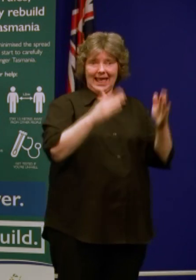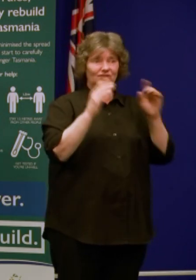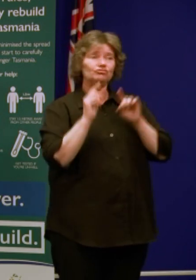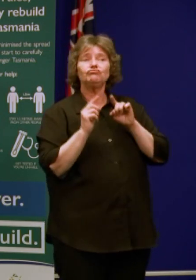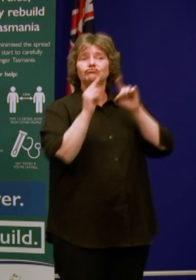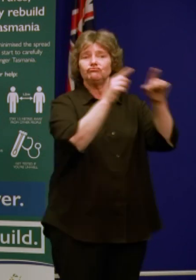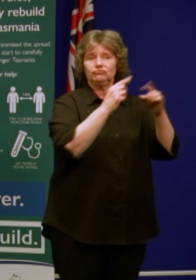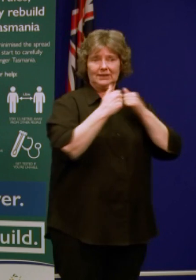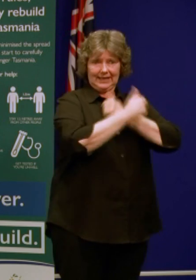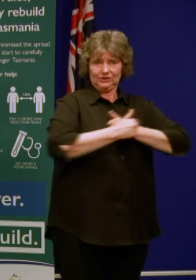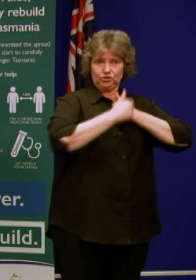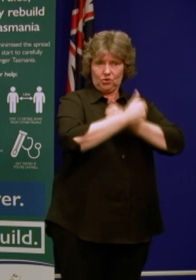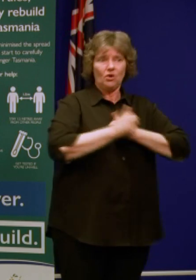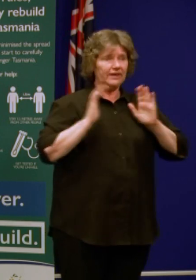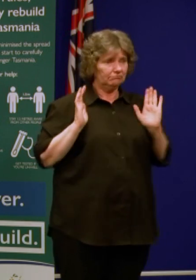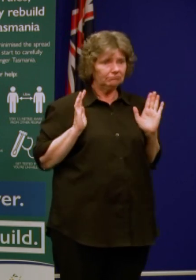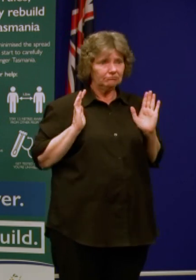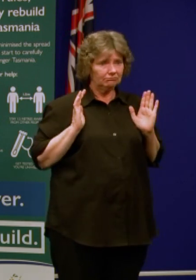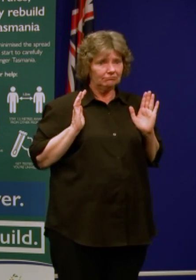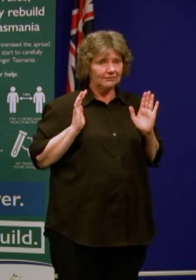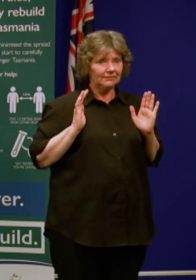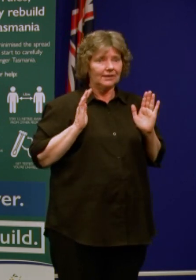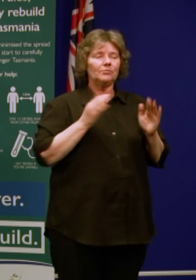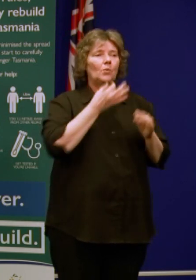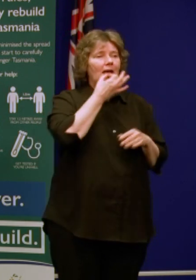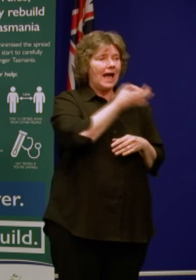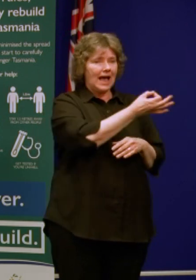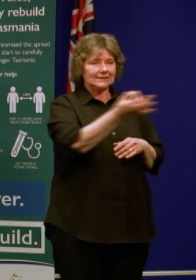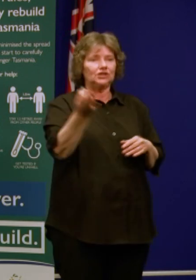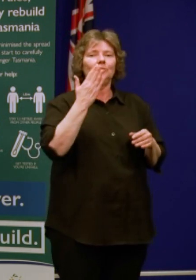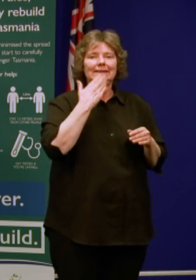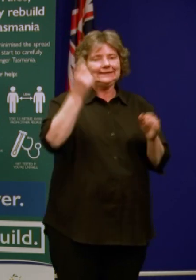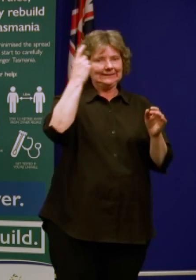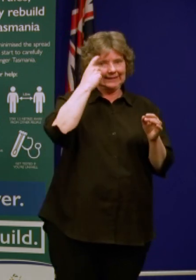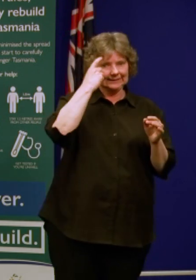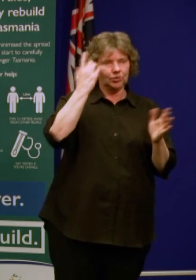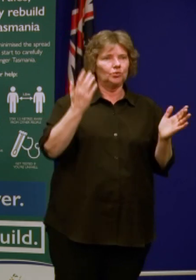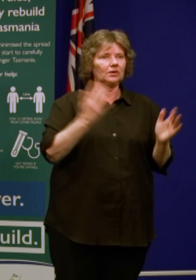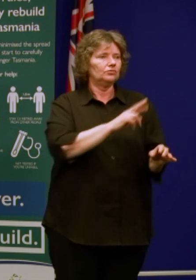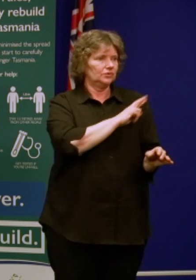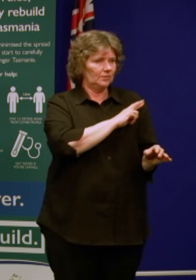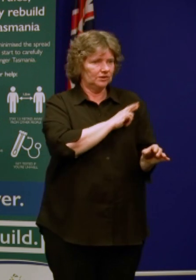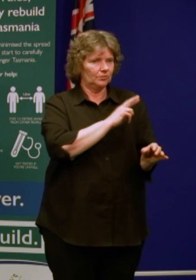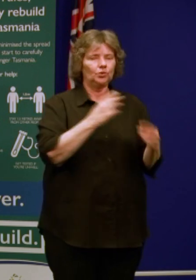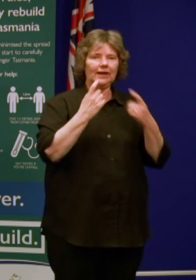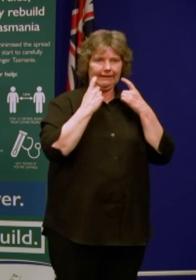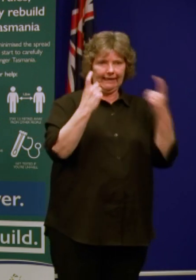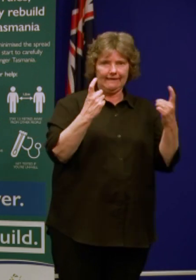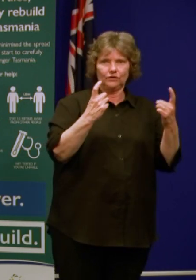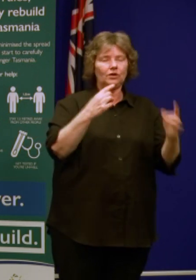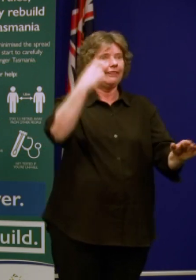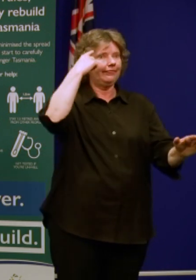this sensibly and responsibly as I know Tasmanians will. Continue to do the right thing.